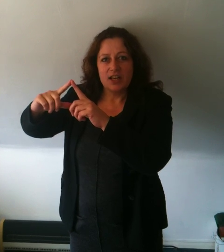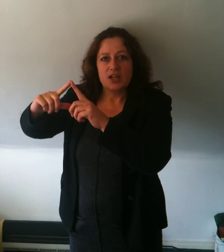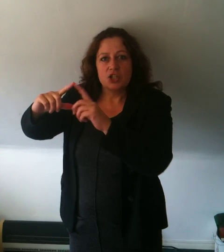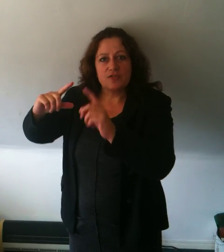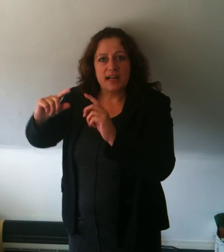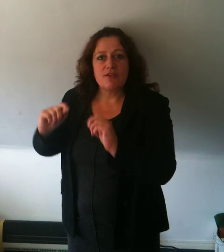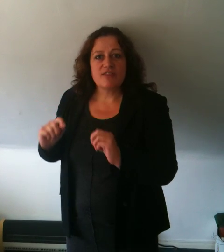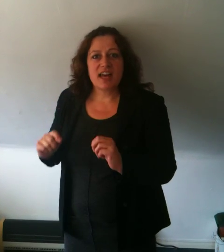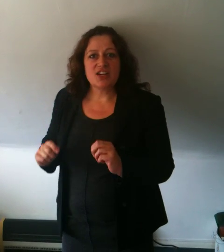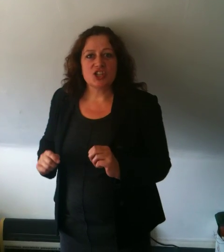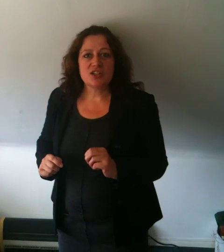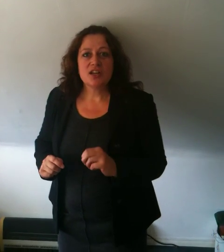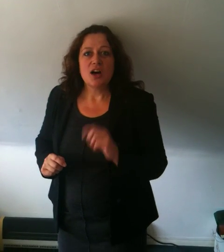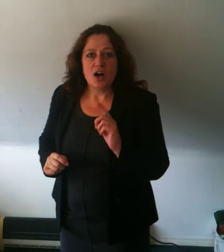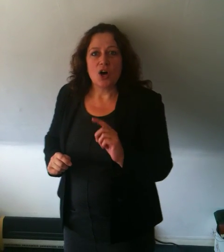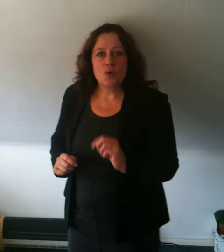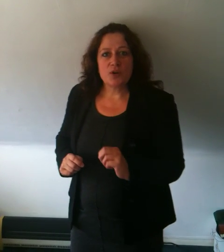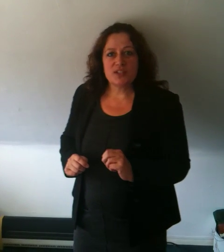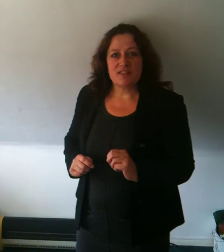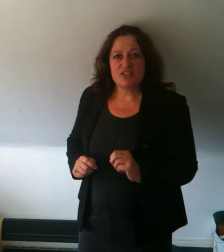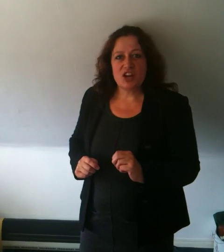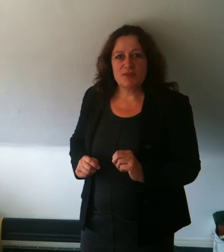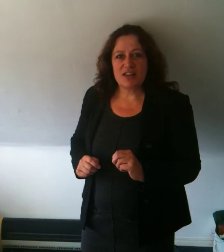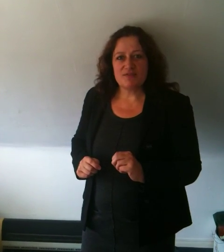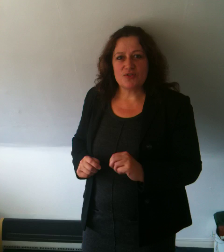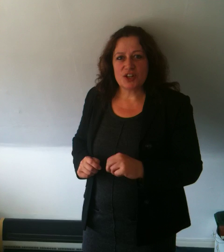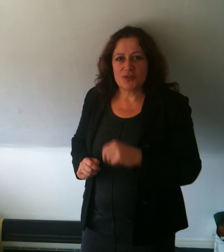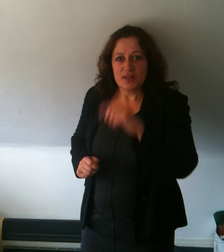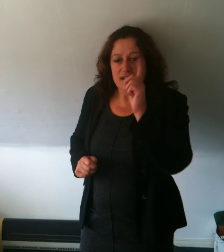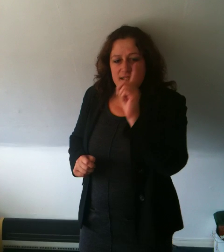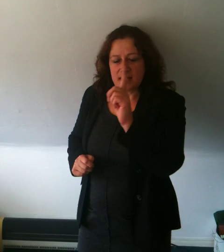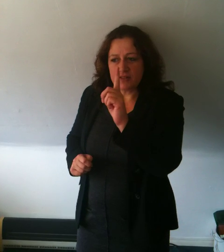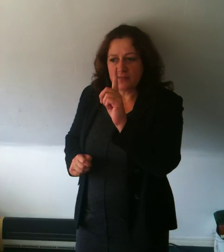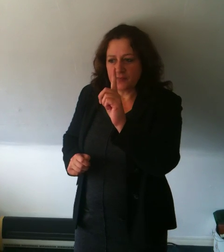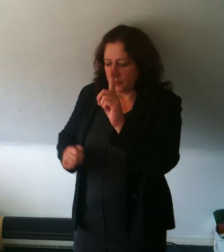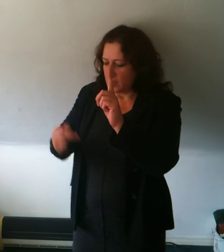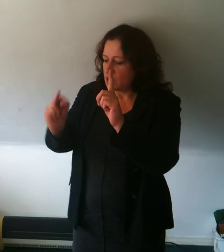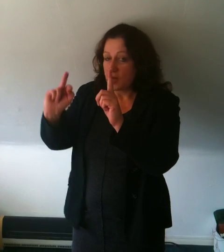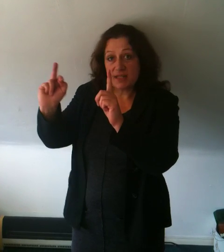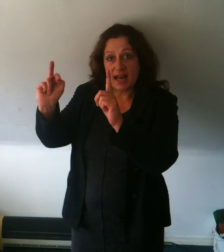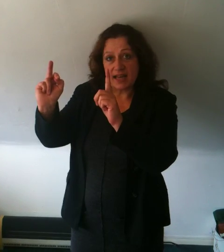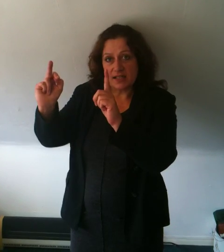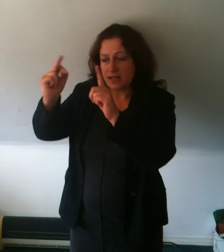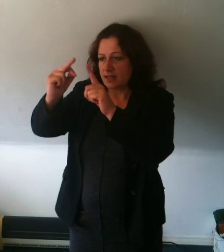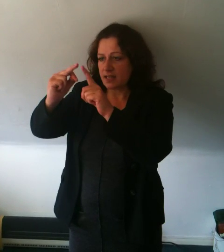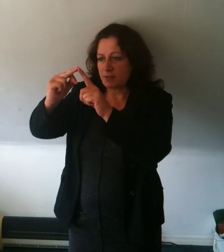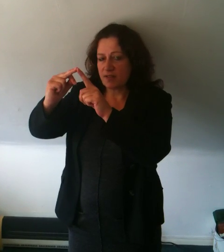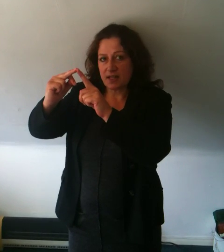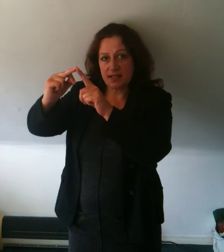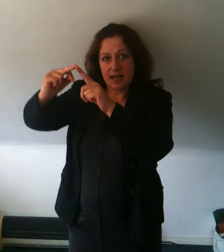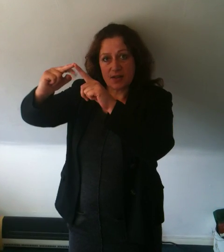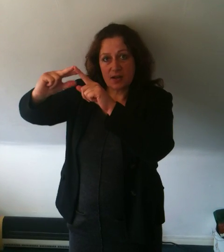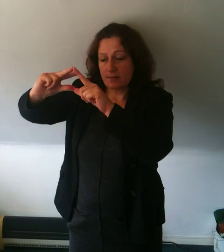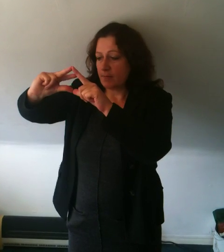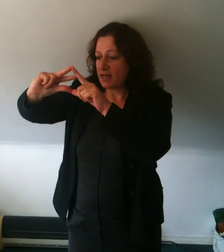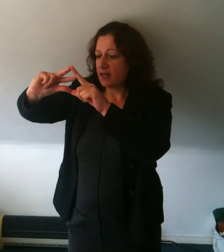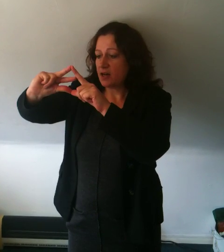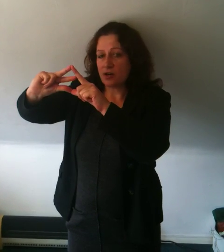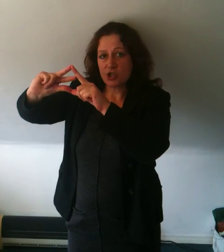Just for clarification, I'll work with 7 times 8 for you. 7 times 8. Stick my fingers together, make an arch.